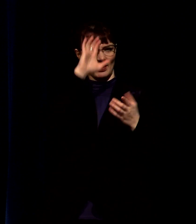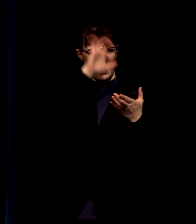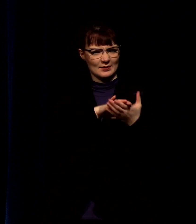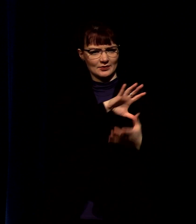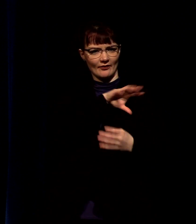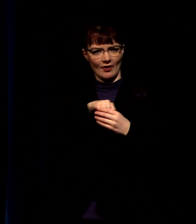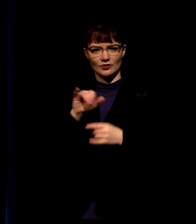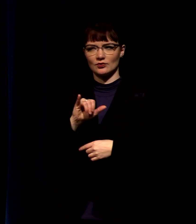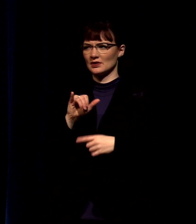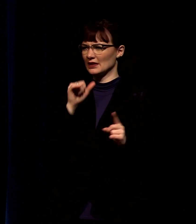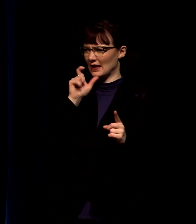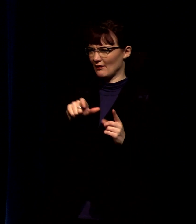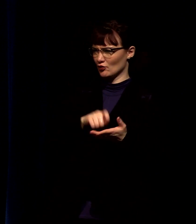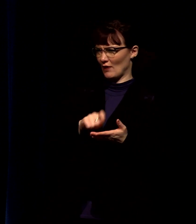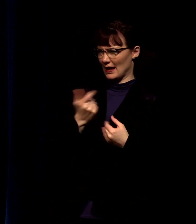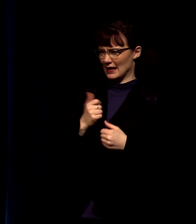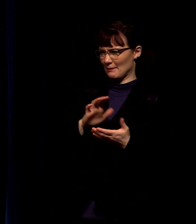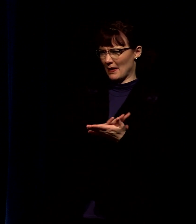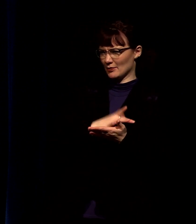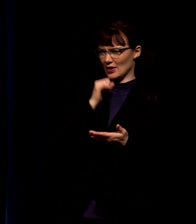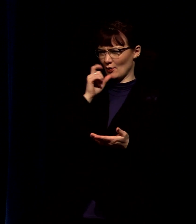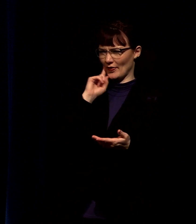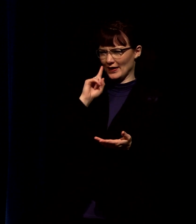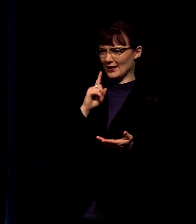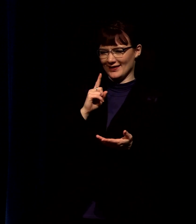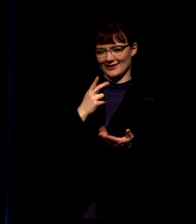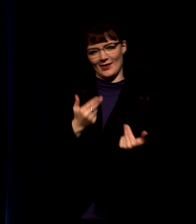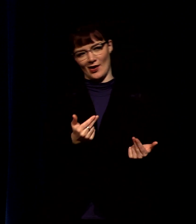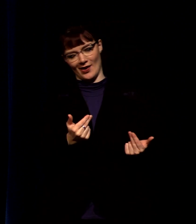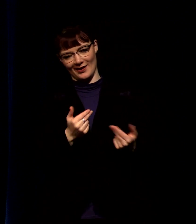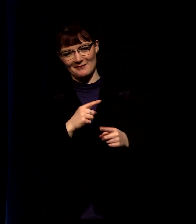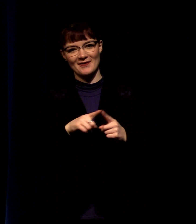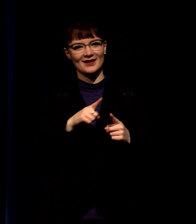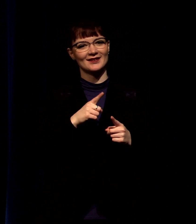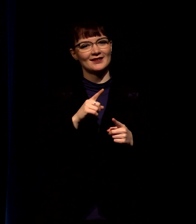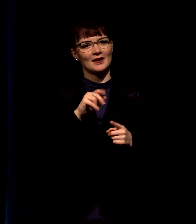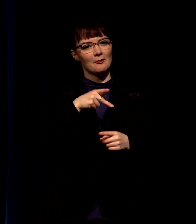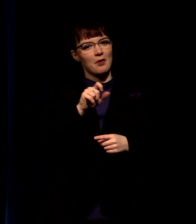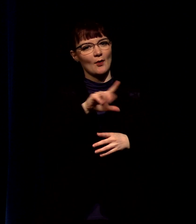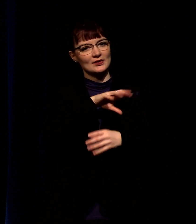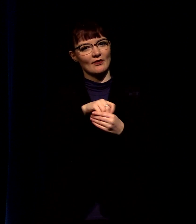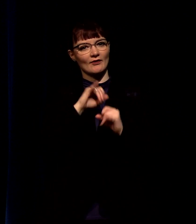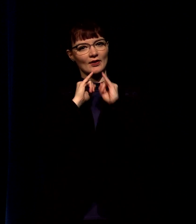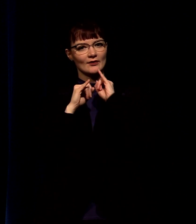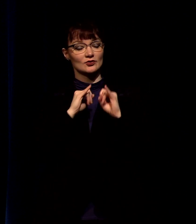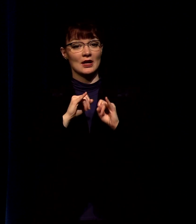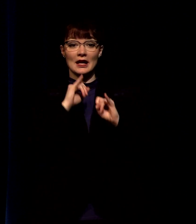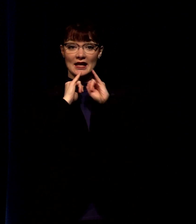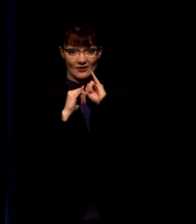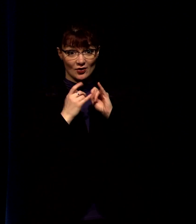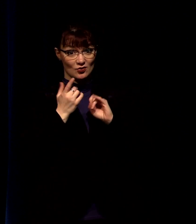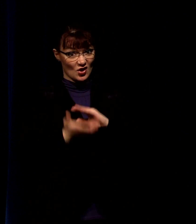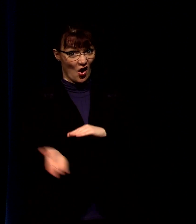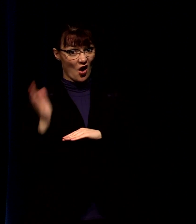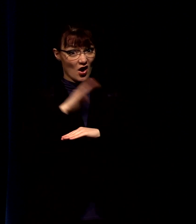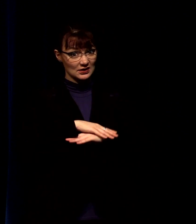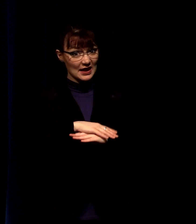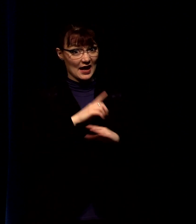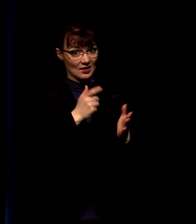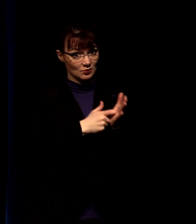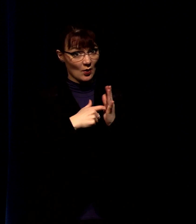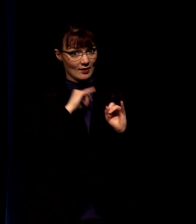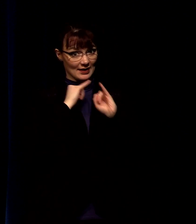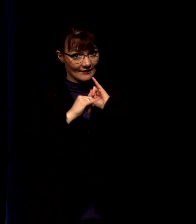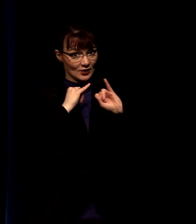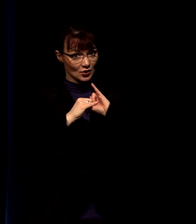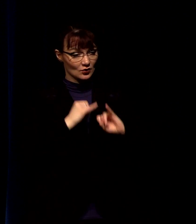i don't think he wrote any of linda's papers but um he was there for the interview and it's a pretty significant interview it's an all-day thing uh that took place up